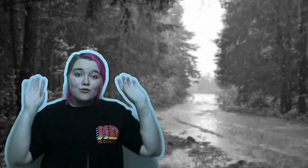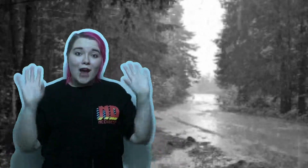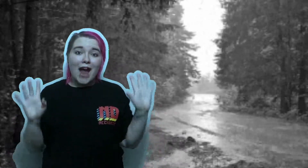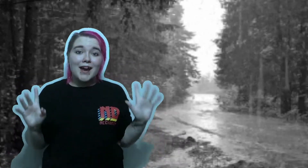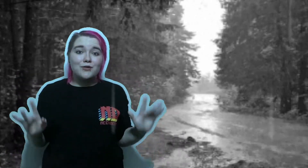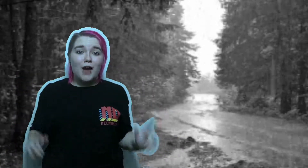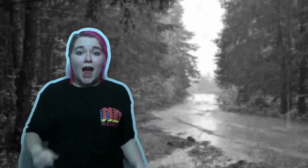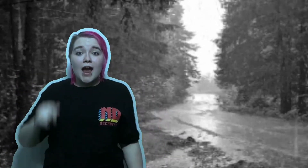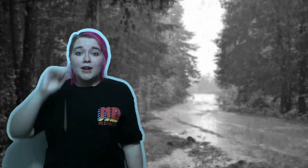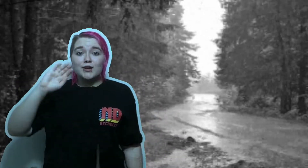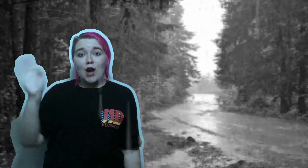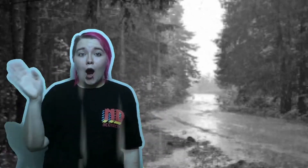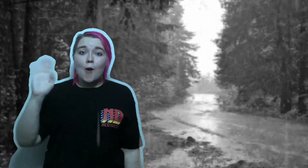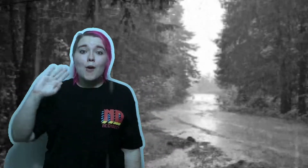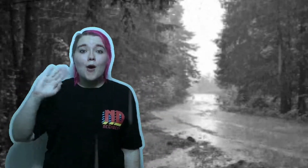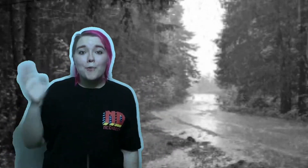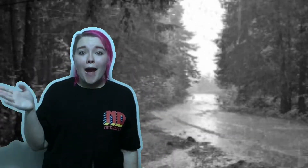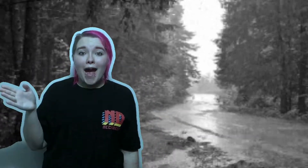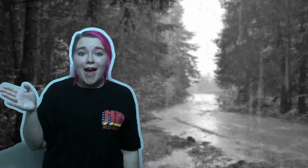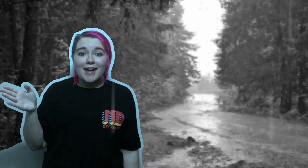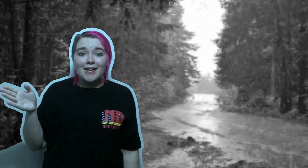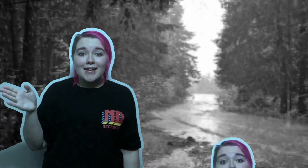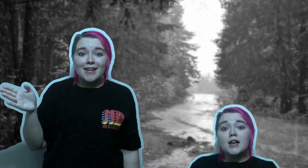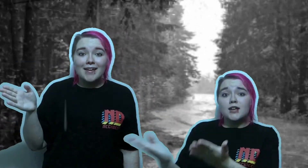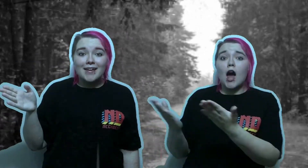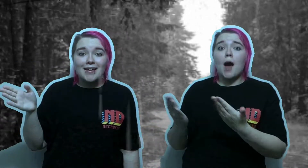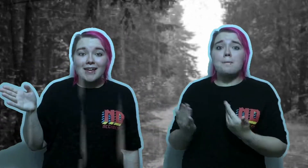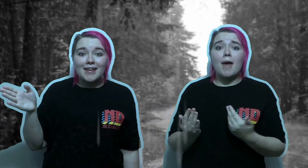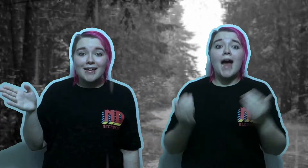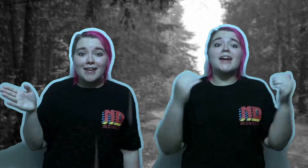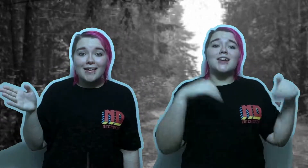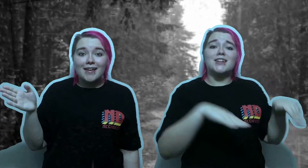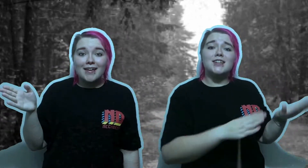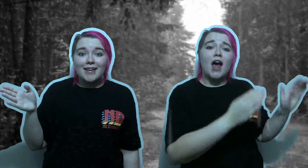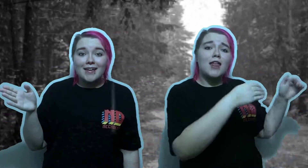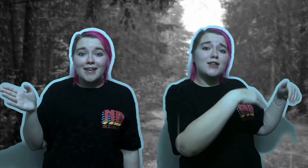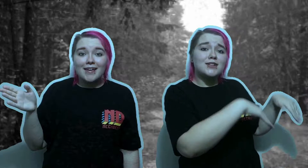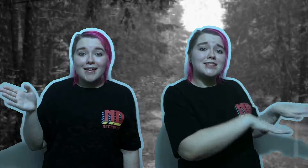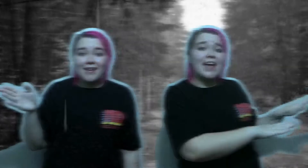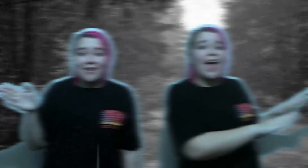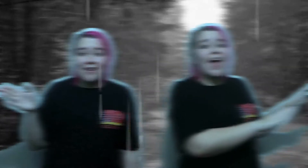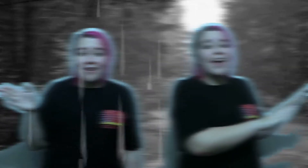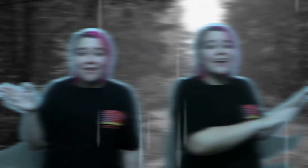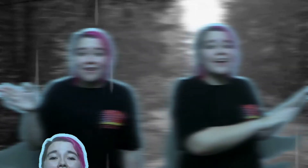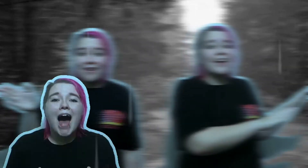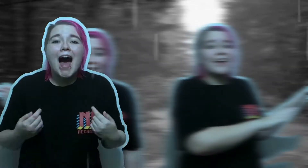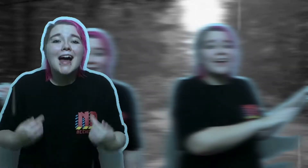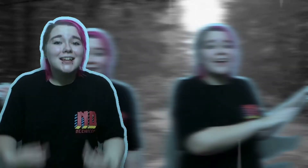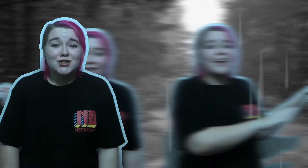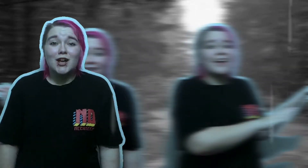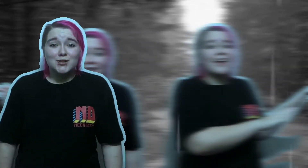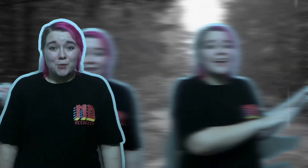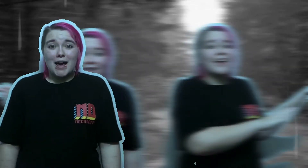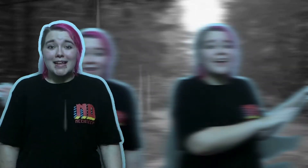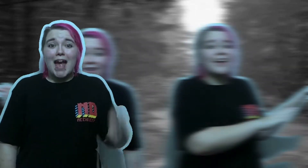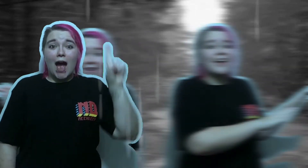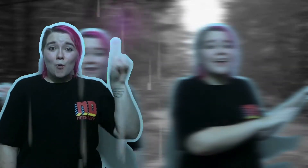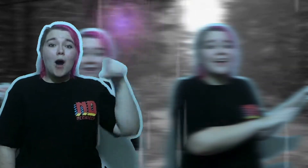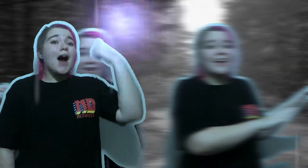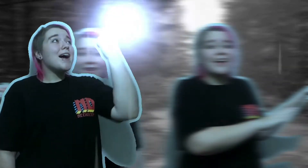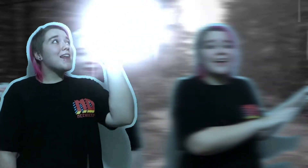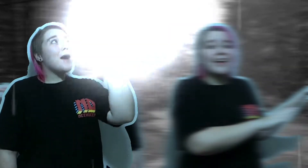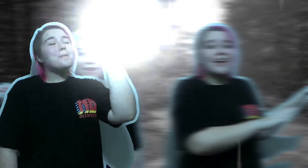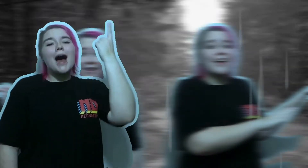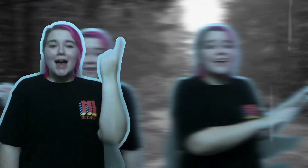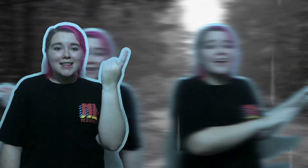Hey, hey, go away, come back another day I just wanna